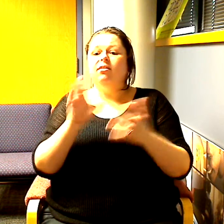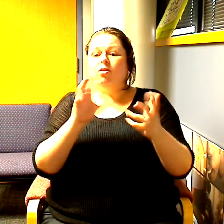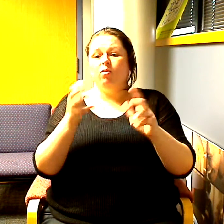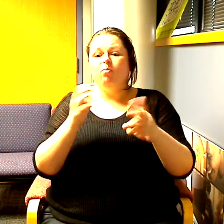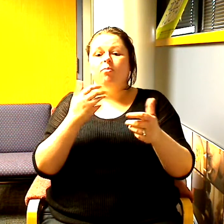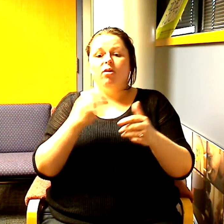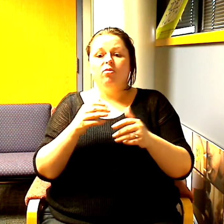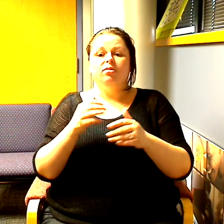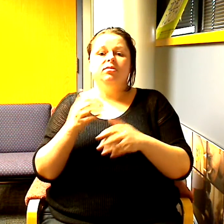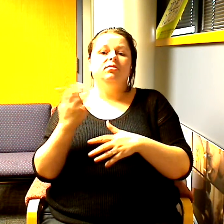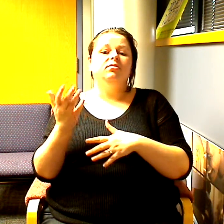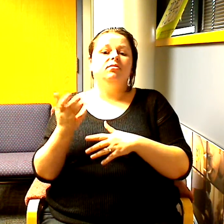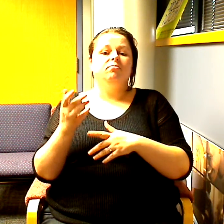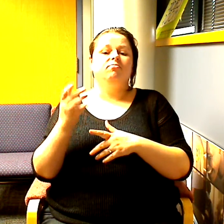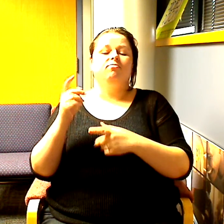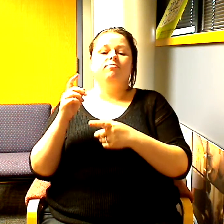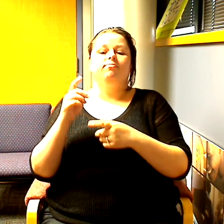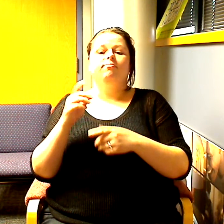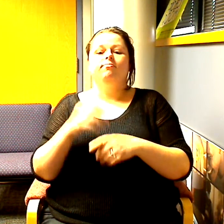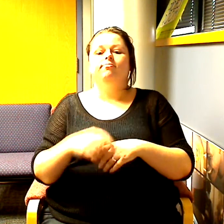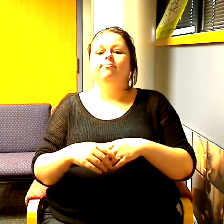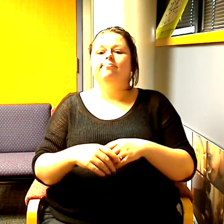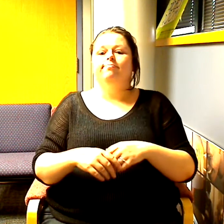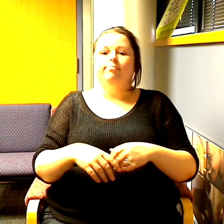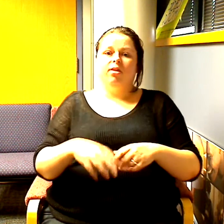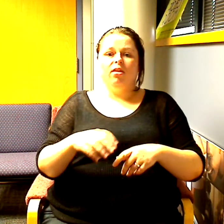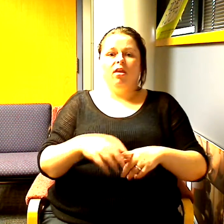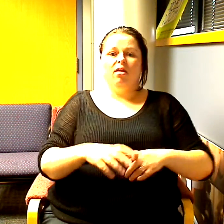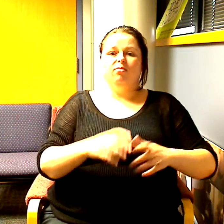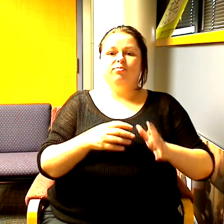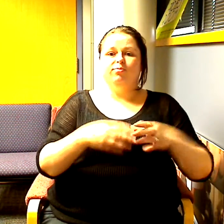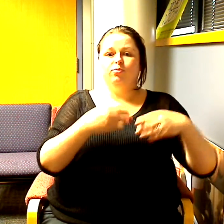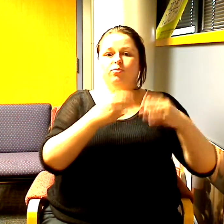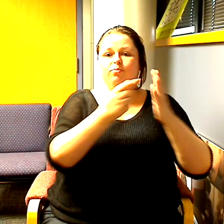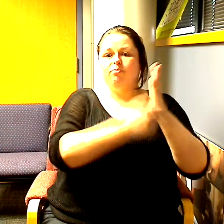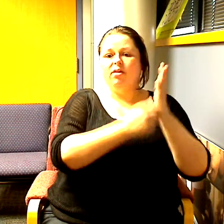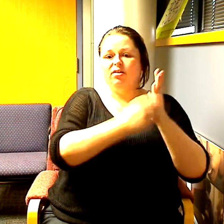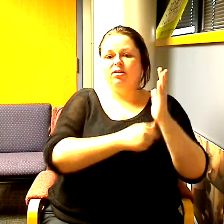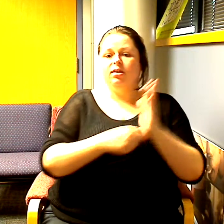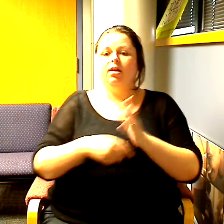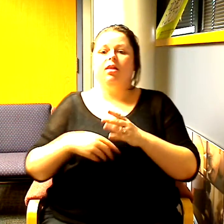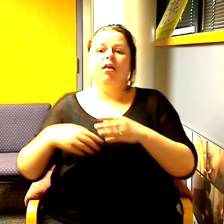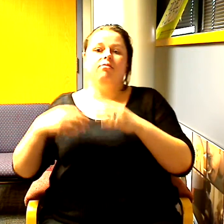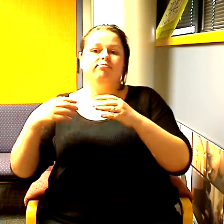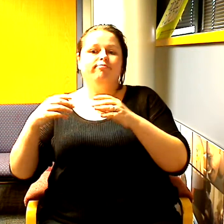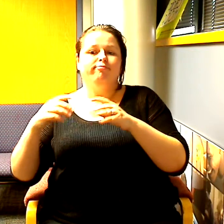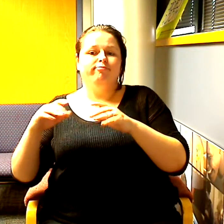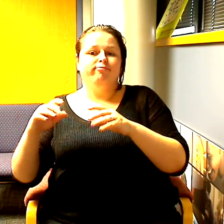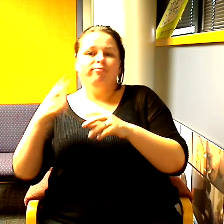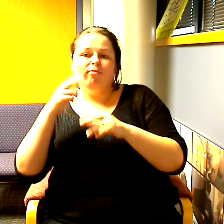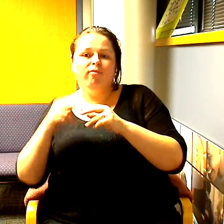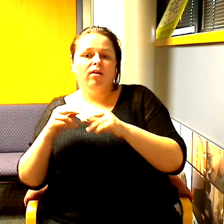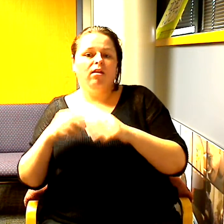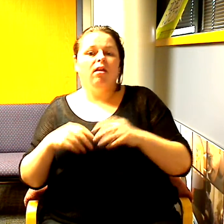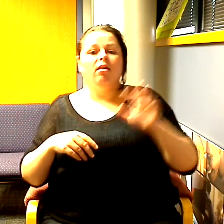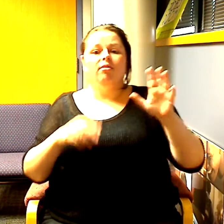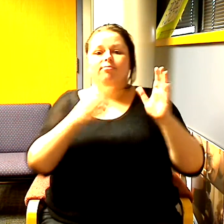Vogue here's me on the soccer team and in the magazine and here's me today and I hope